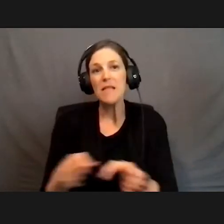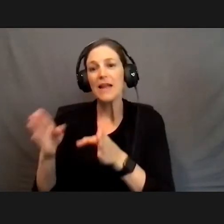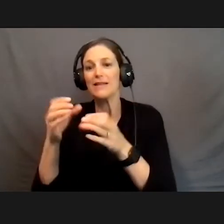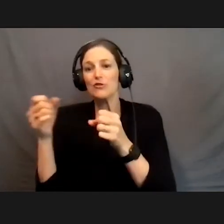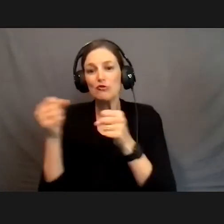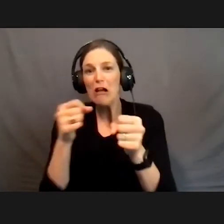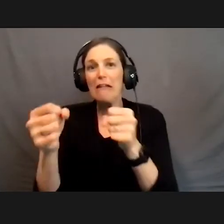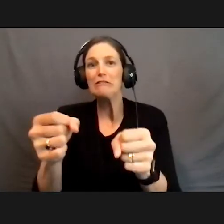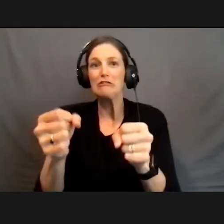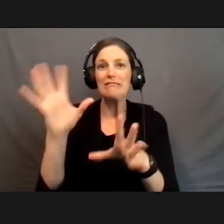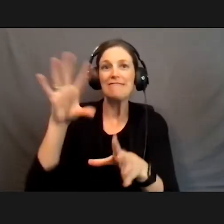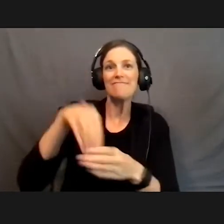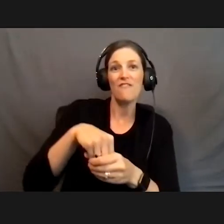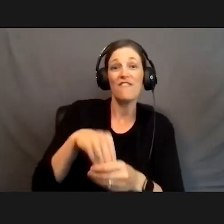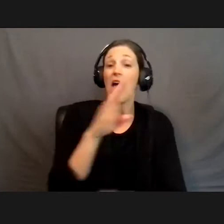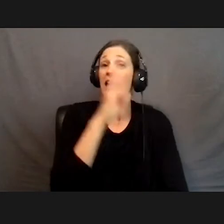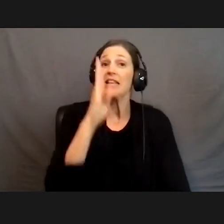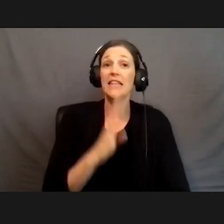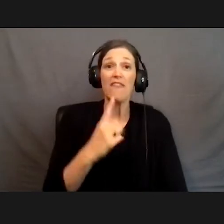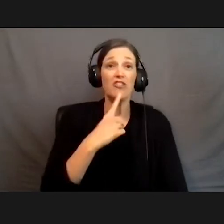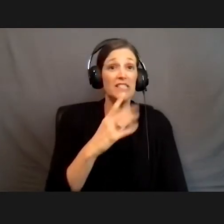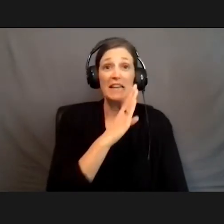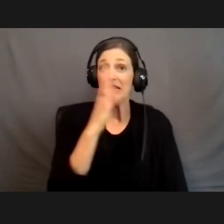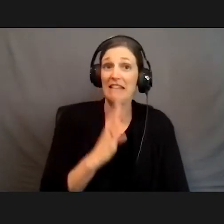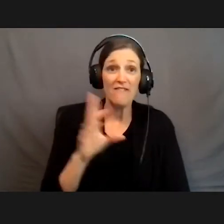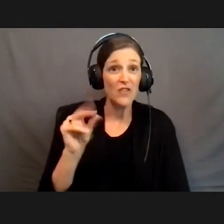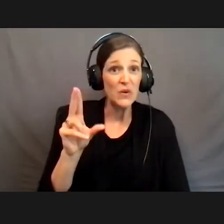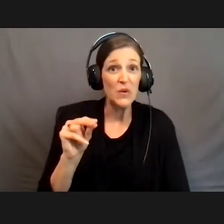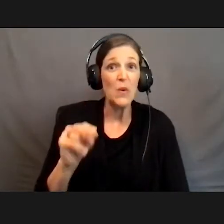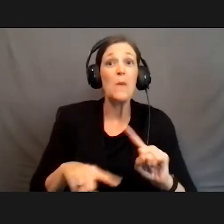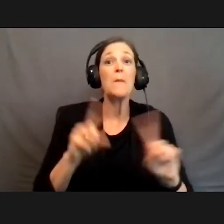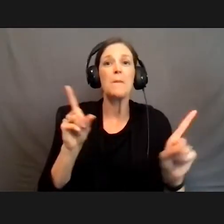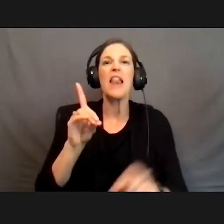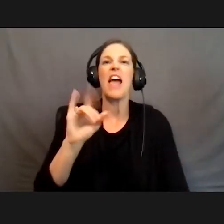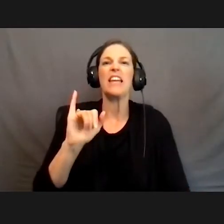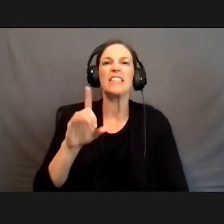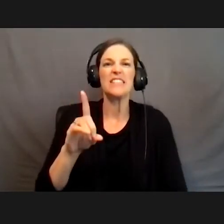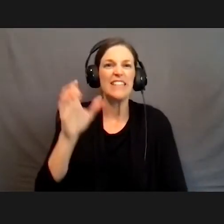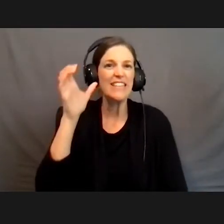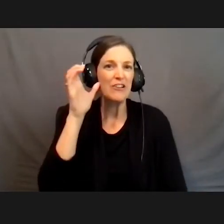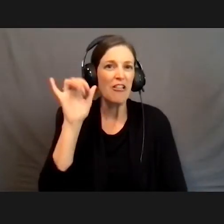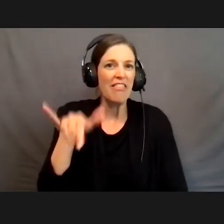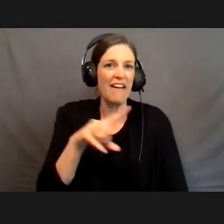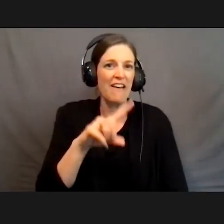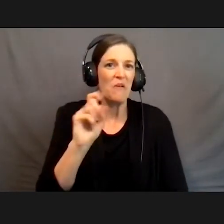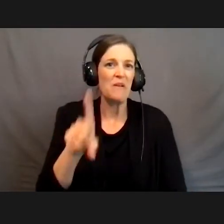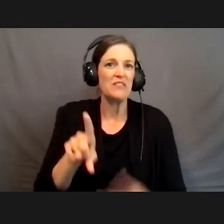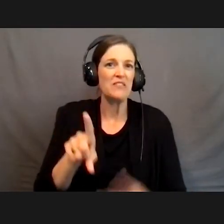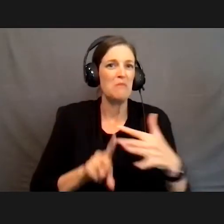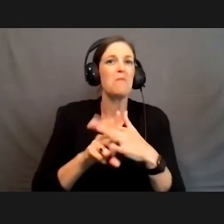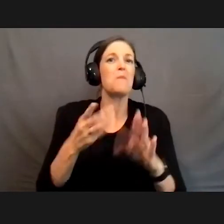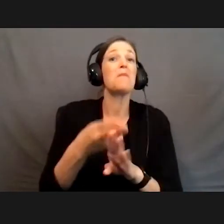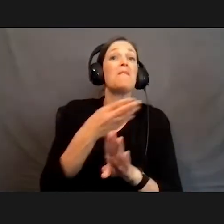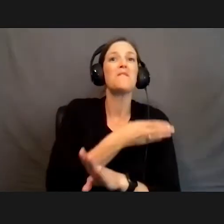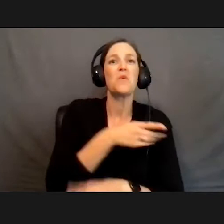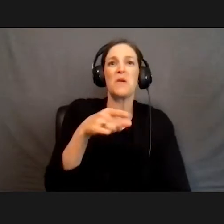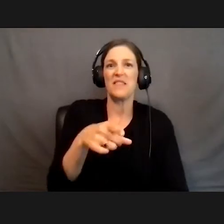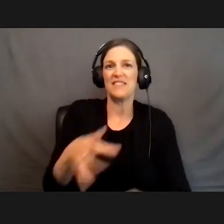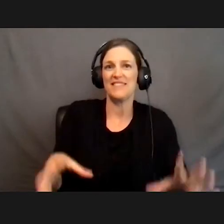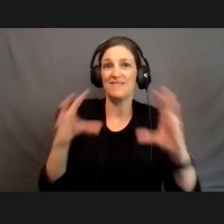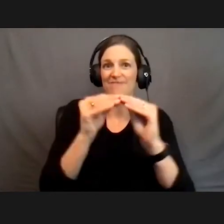I never say never about anything, but I did hear that question pop up before this forum showed up.